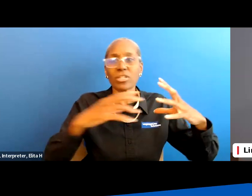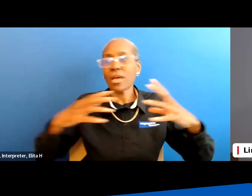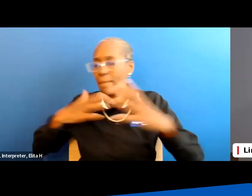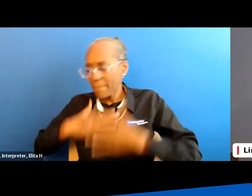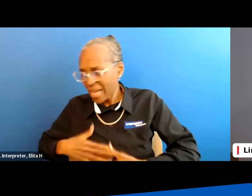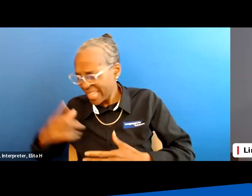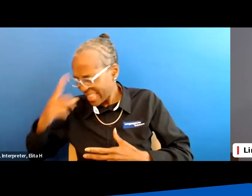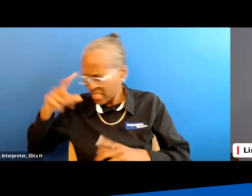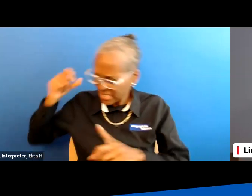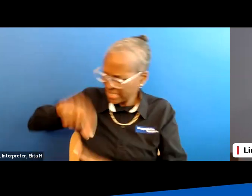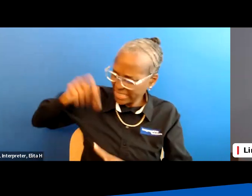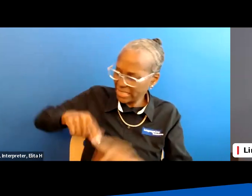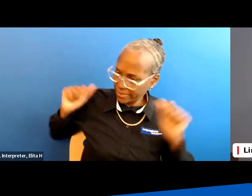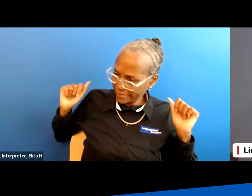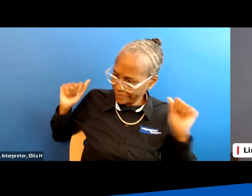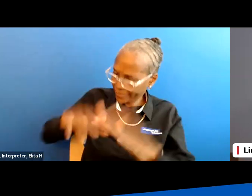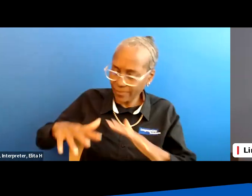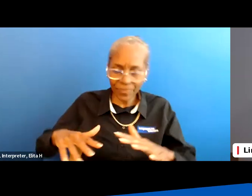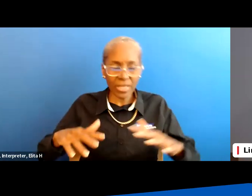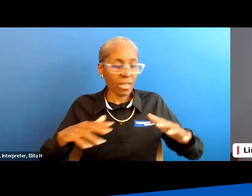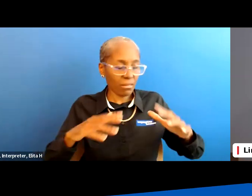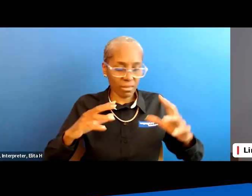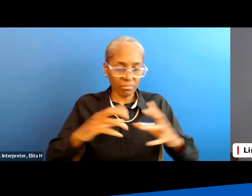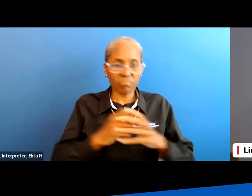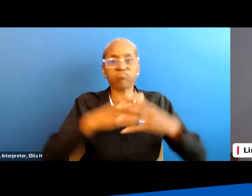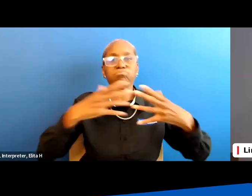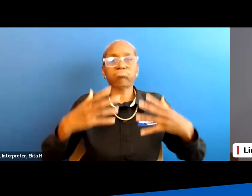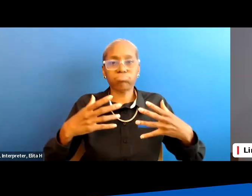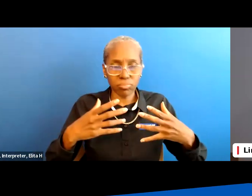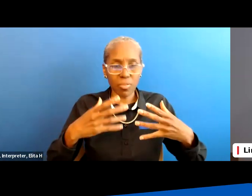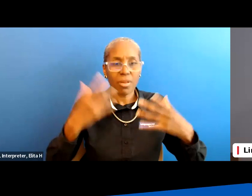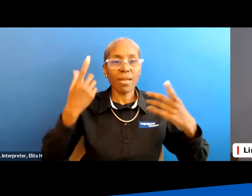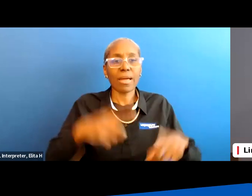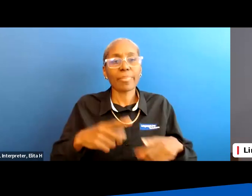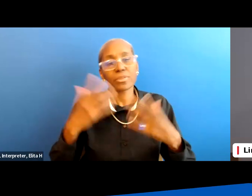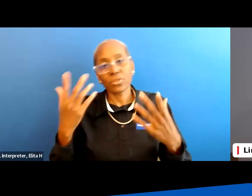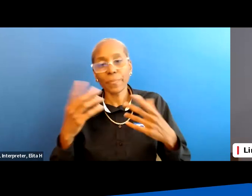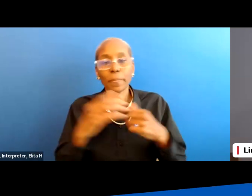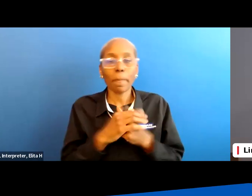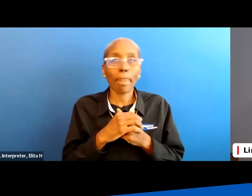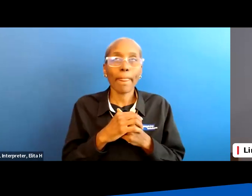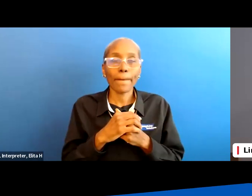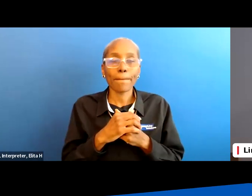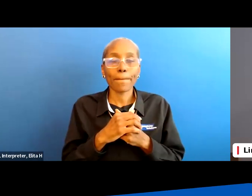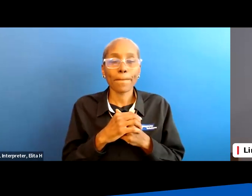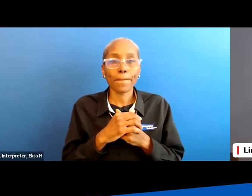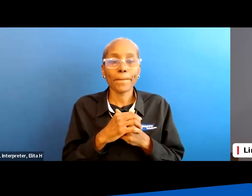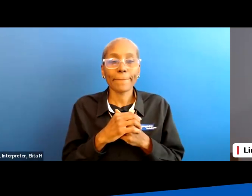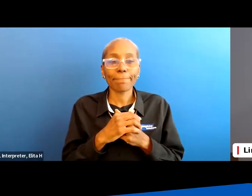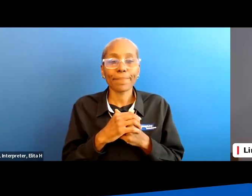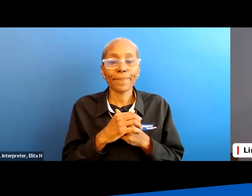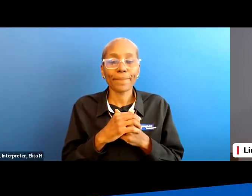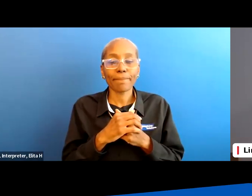there so it's sending its resources there and so that's probably why that's happening so i think that with um